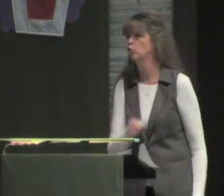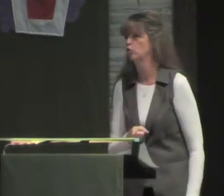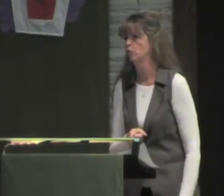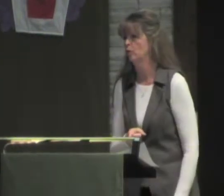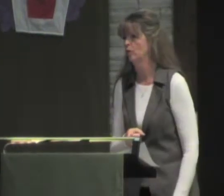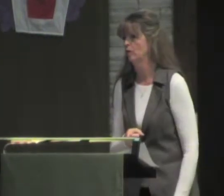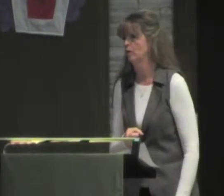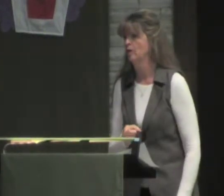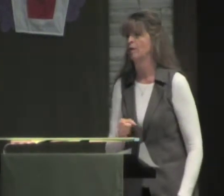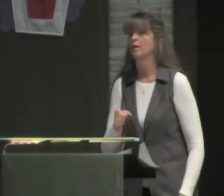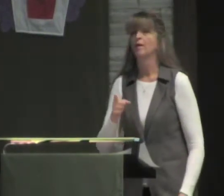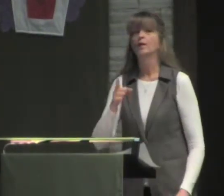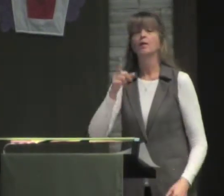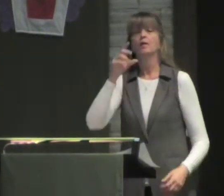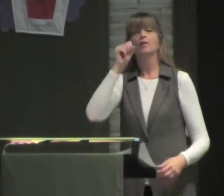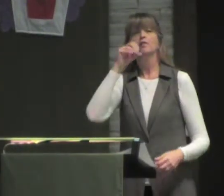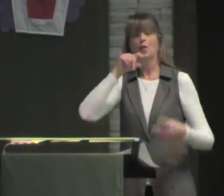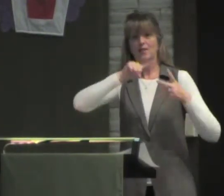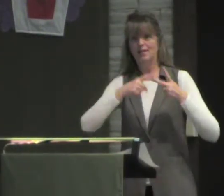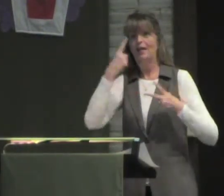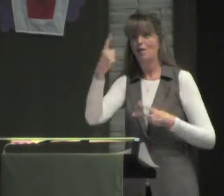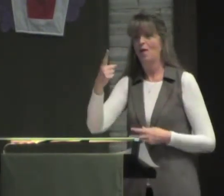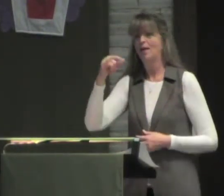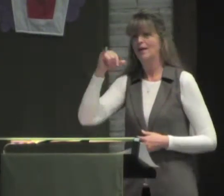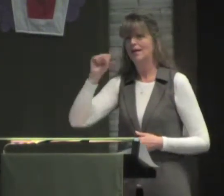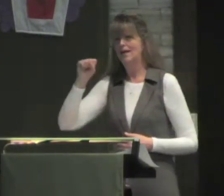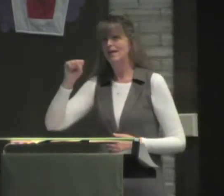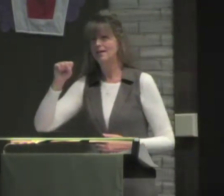The whole series is about Christian sayings that are not really true.